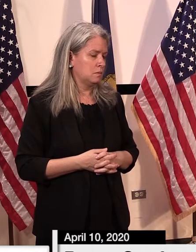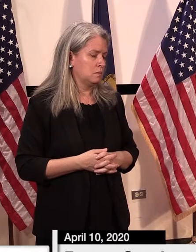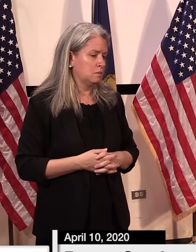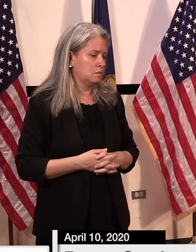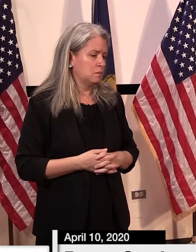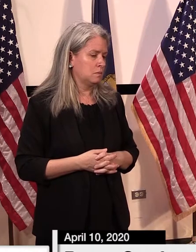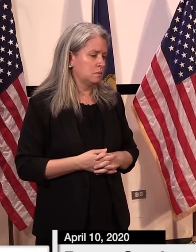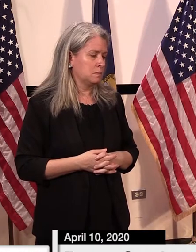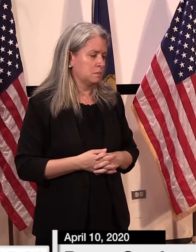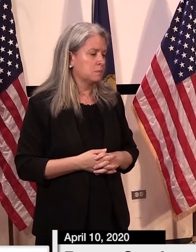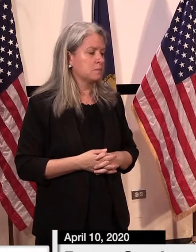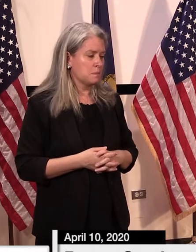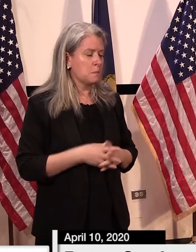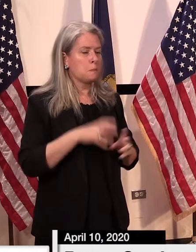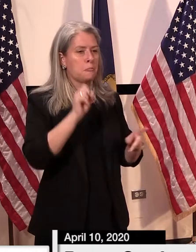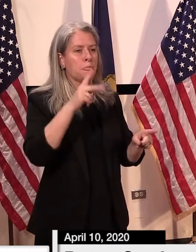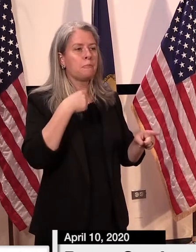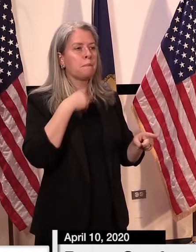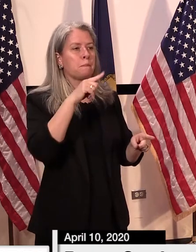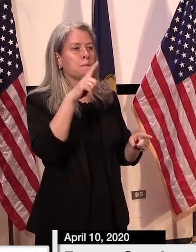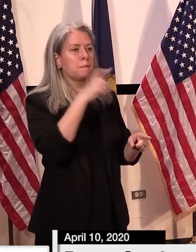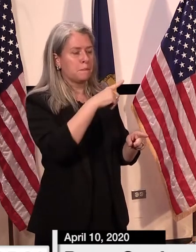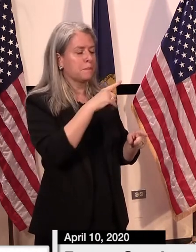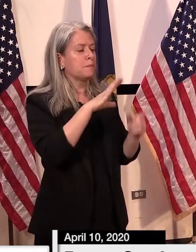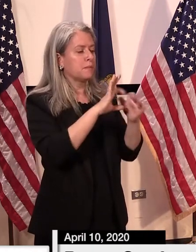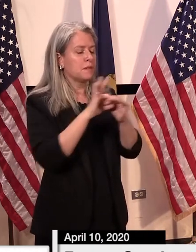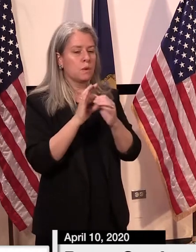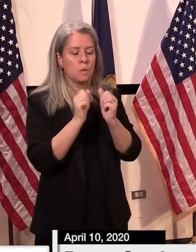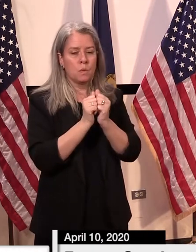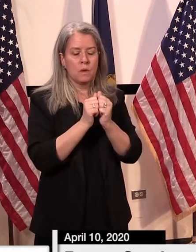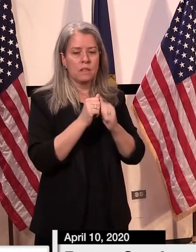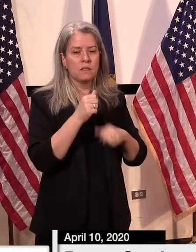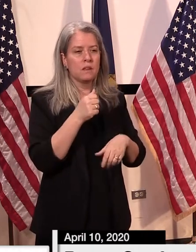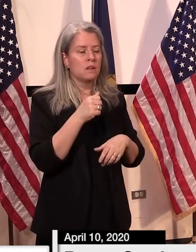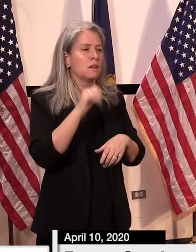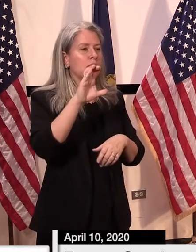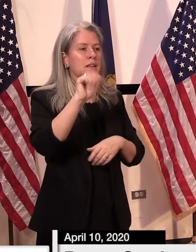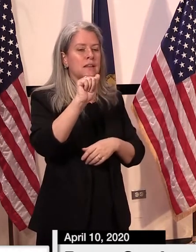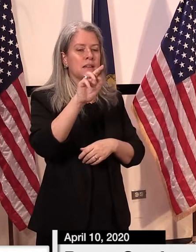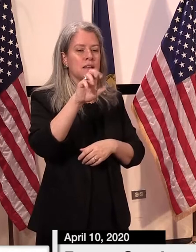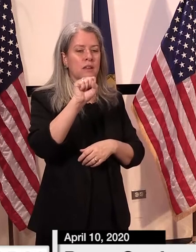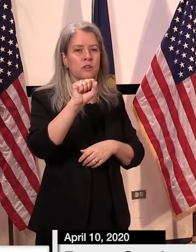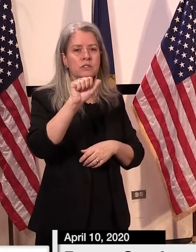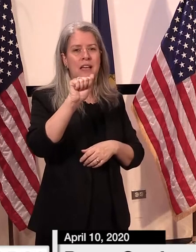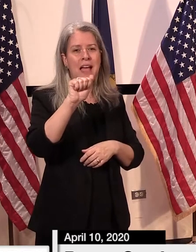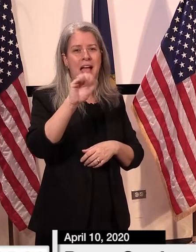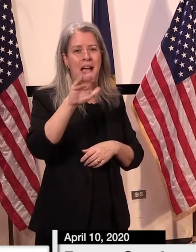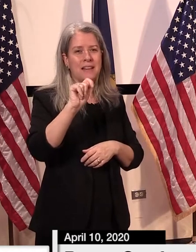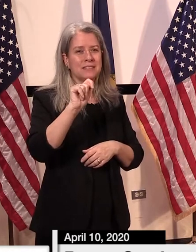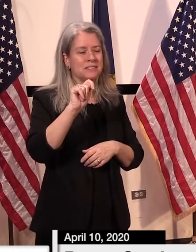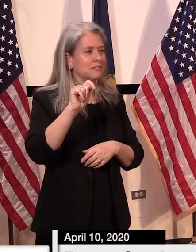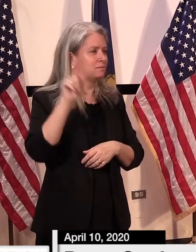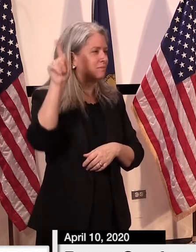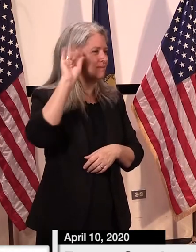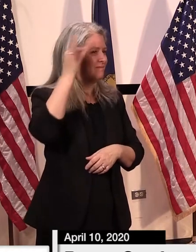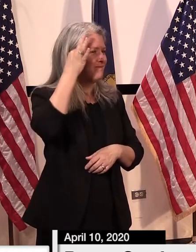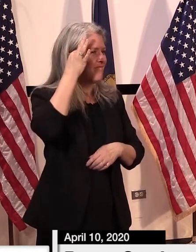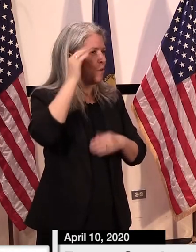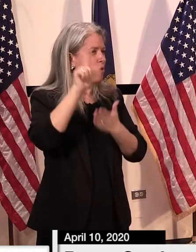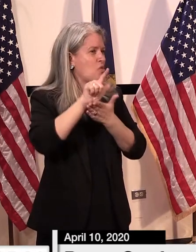Um, so my question is in regards to the CARES Act, the New York Times came out with an article yesterday